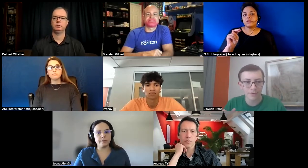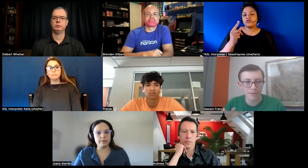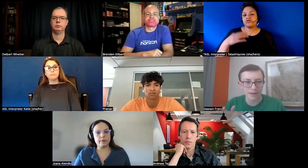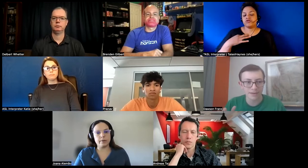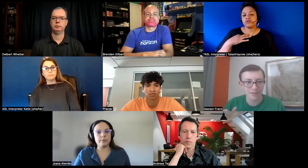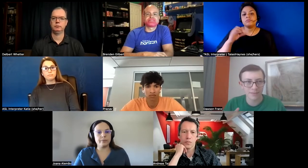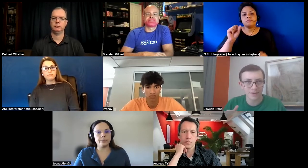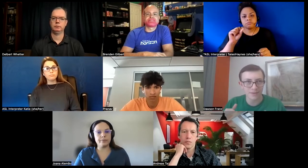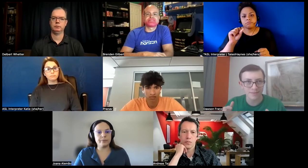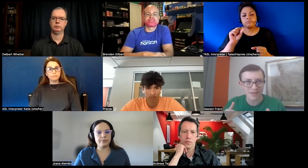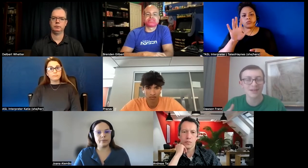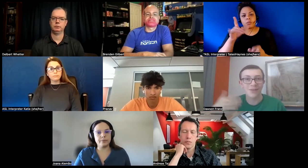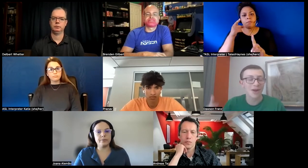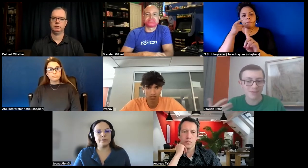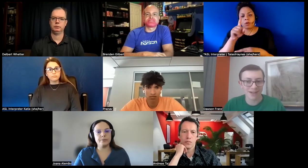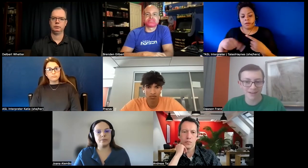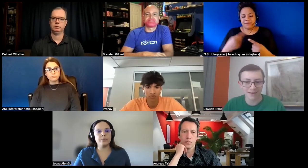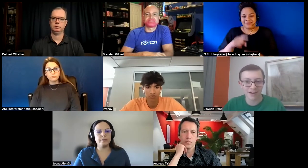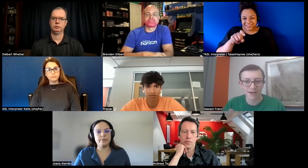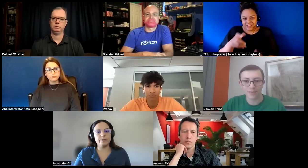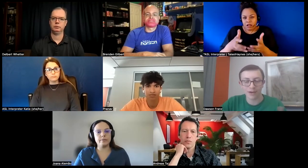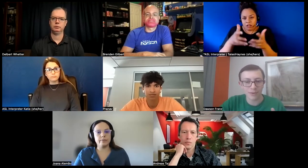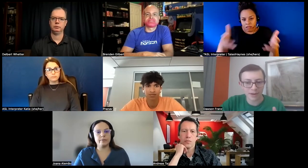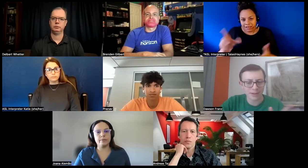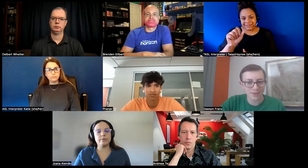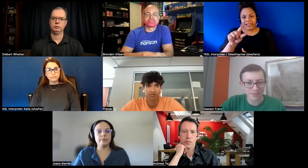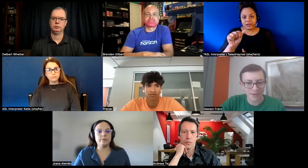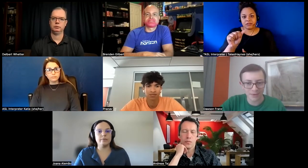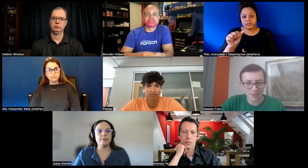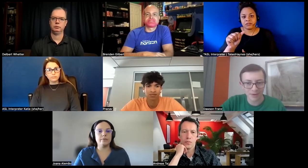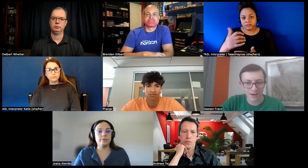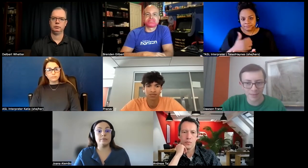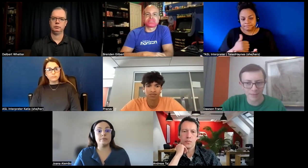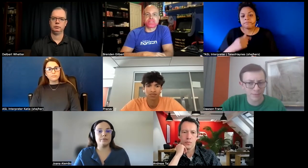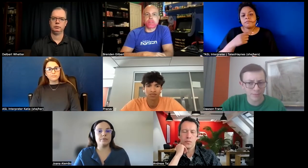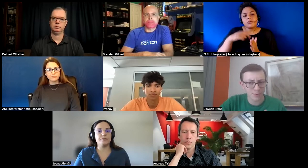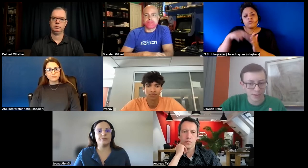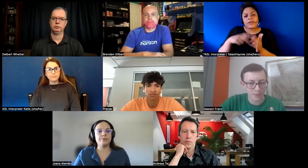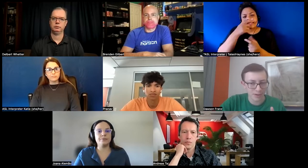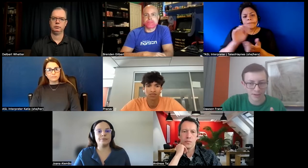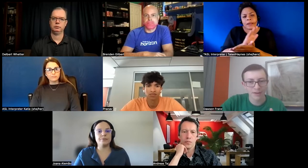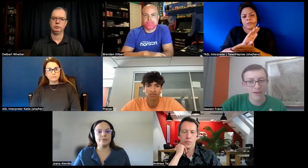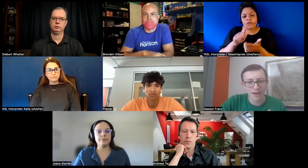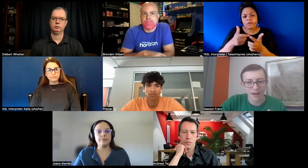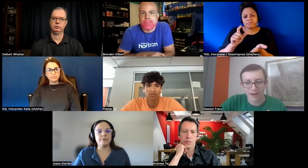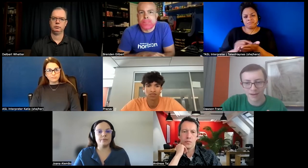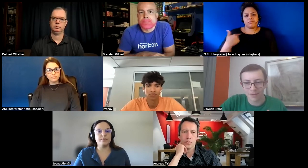like the needing a lot of data um i read an interesting paper um from 2020 um